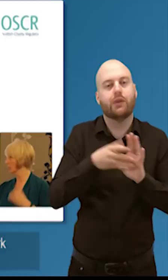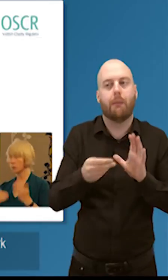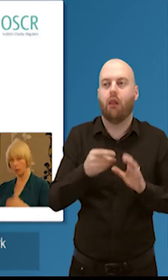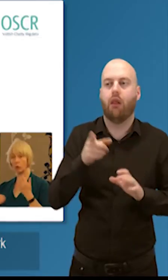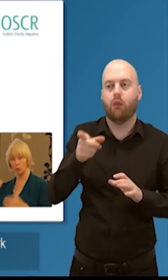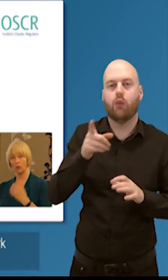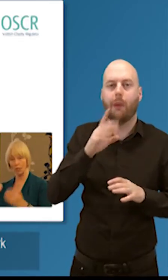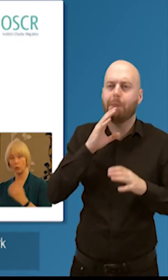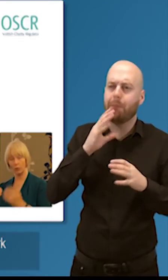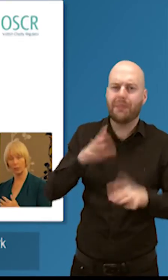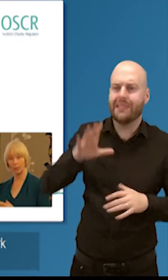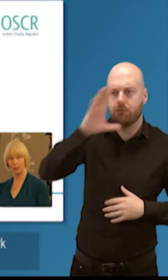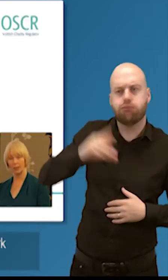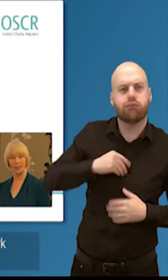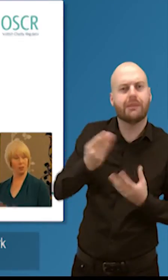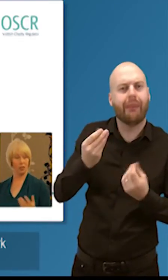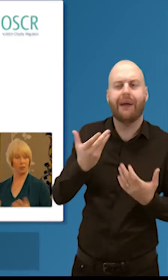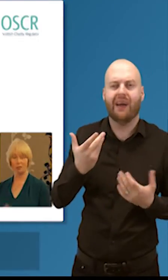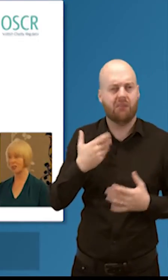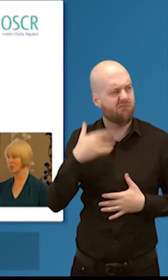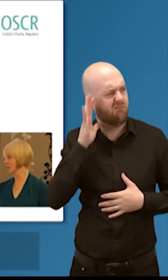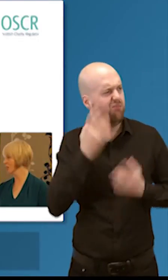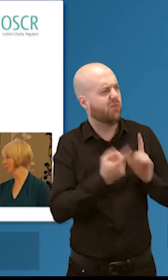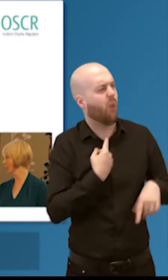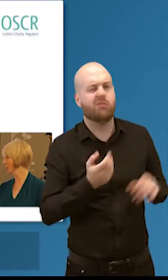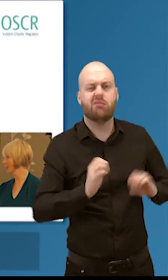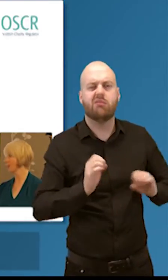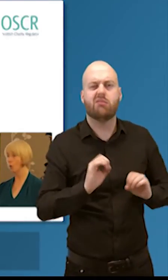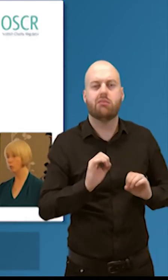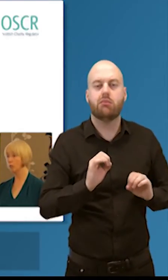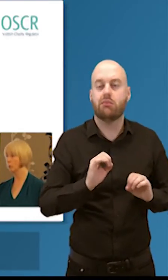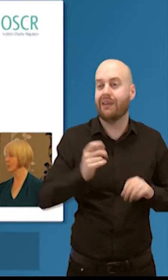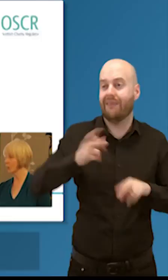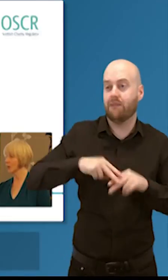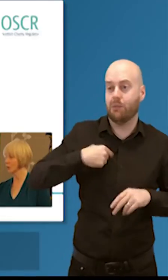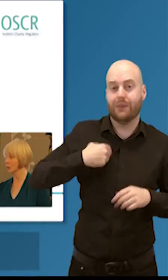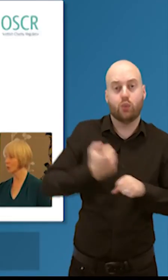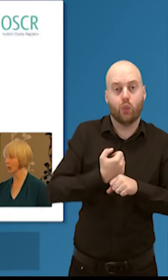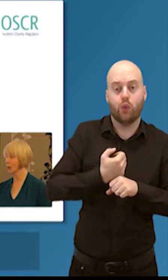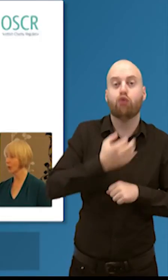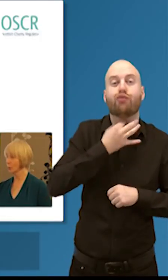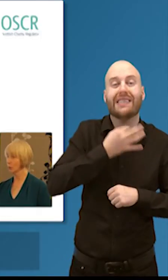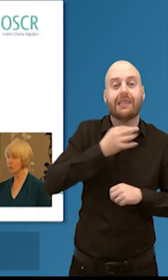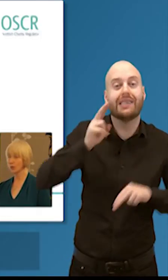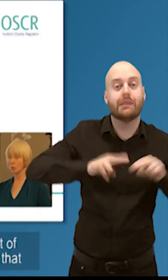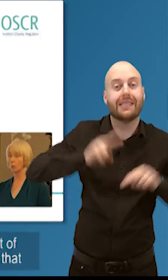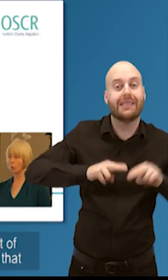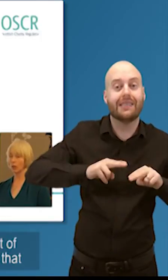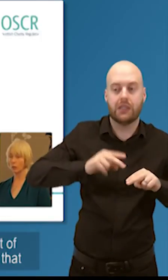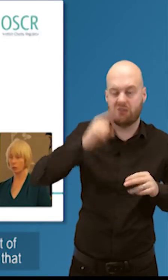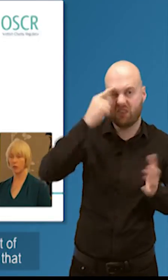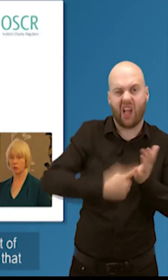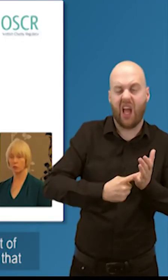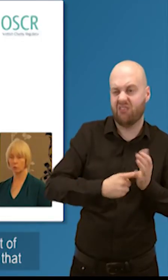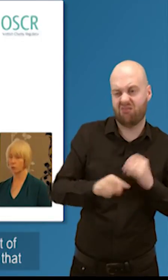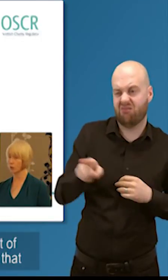while we actually work through the rest of our priority it's a triage system and and i think hopefully you would expect us to do that we don't just think well we